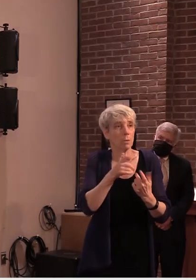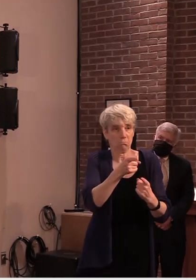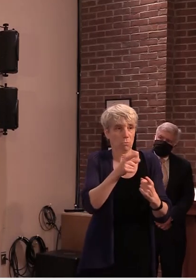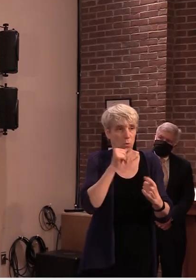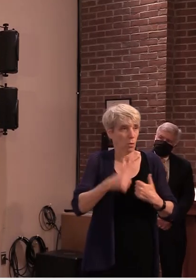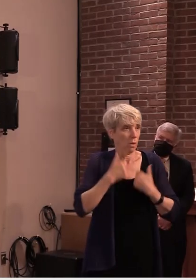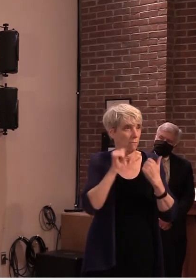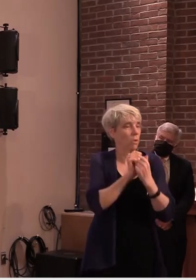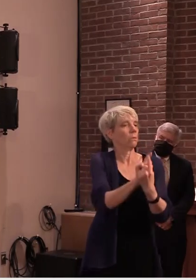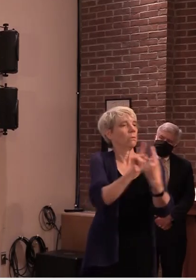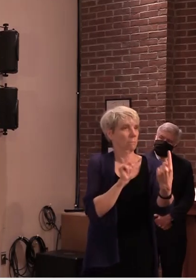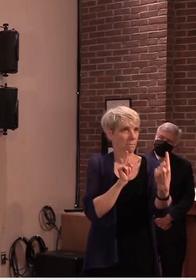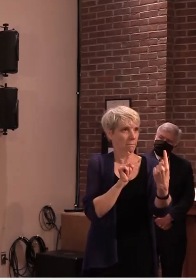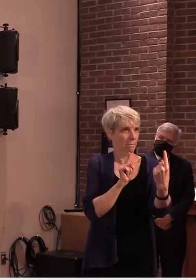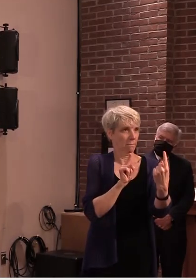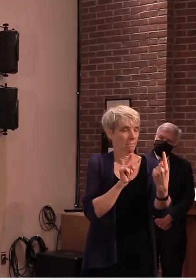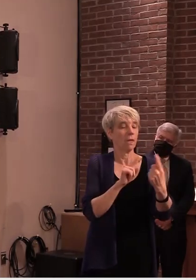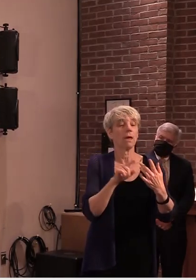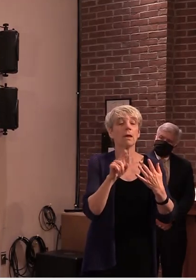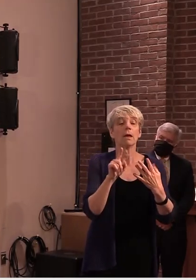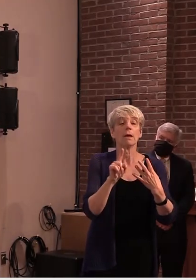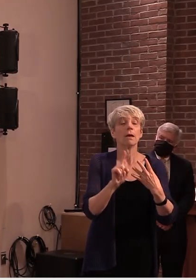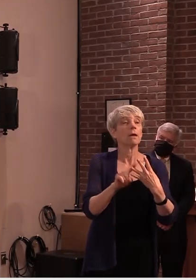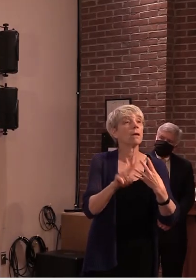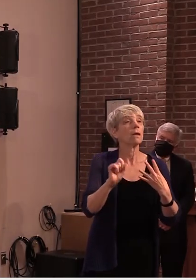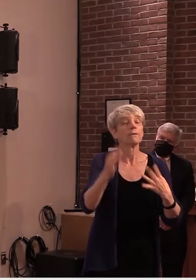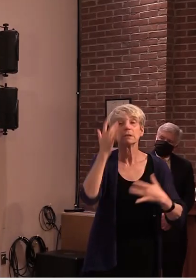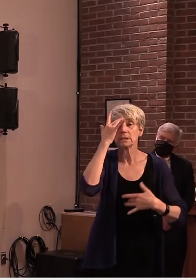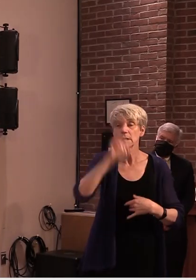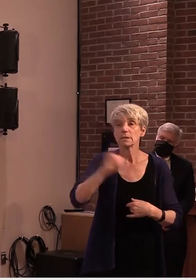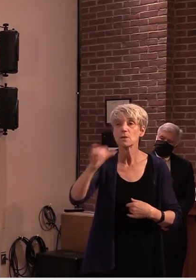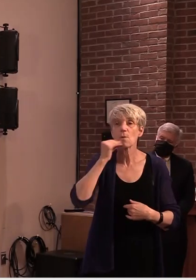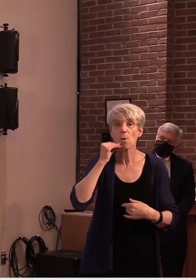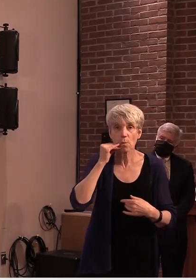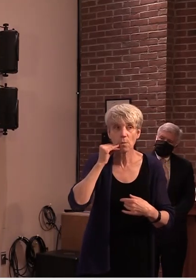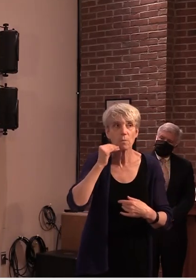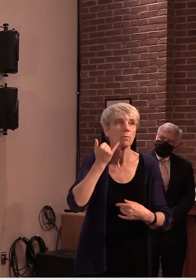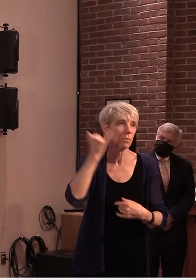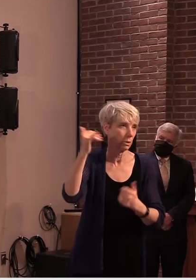germs stay home if you're sick and contact your health care provider